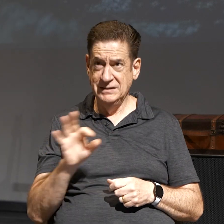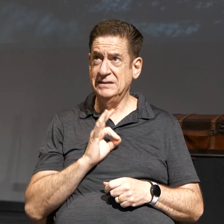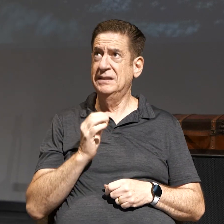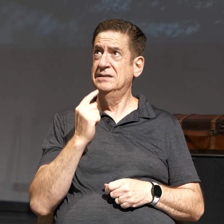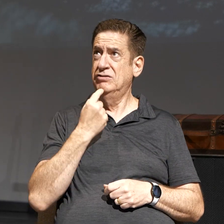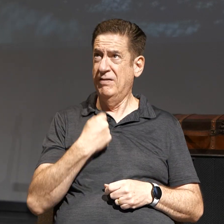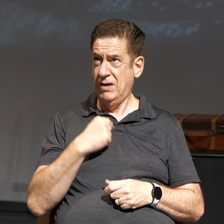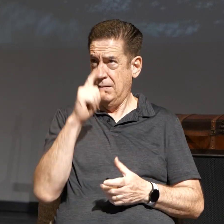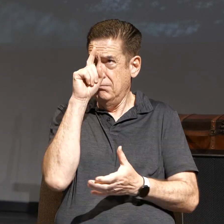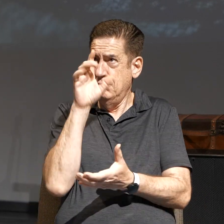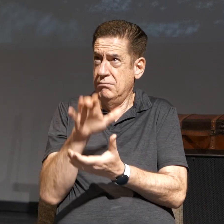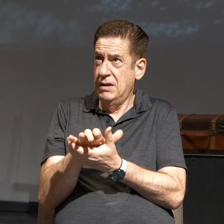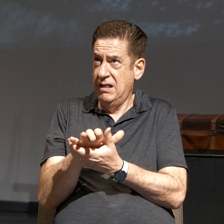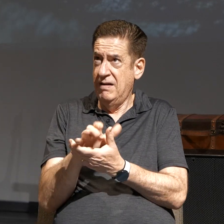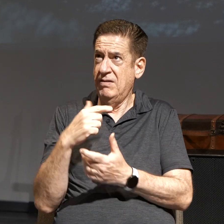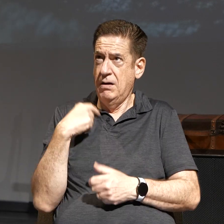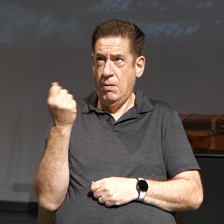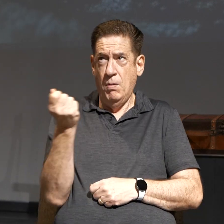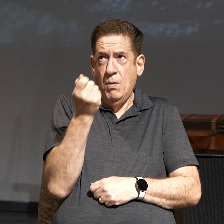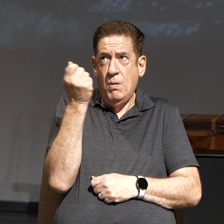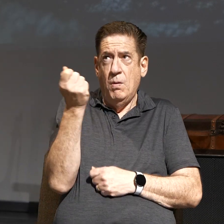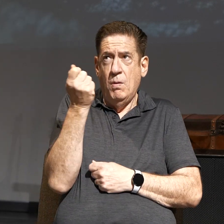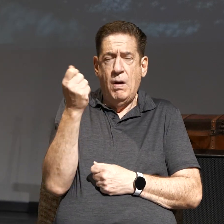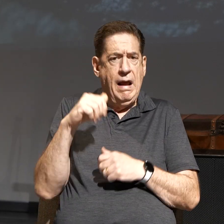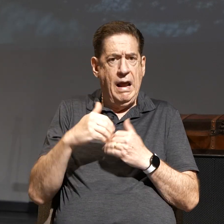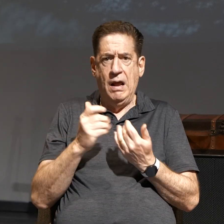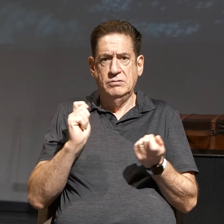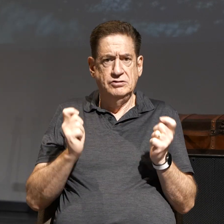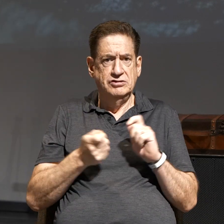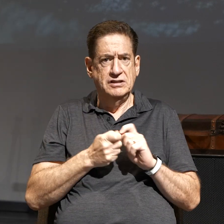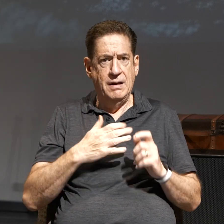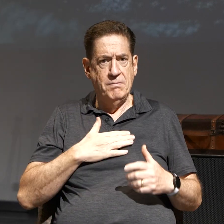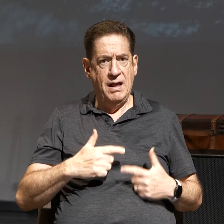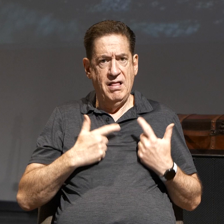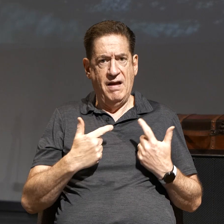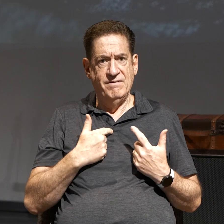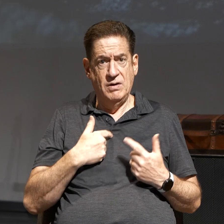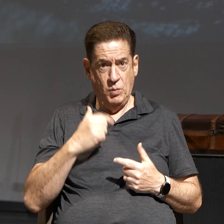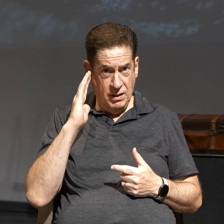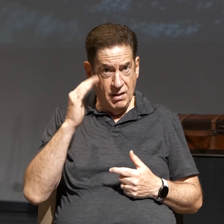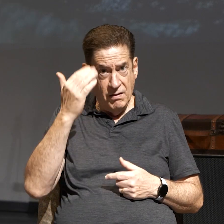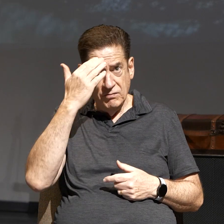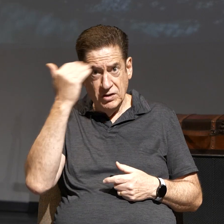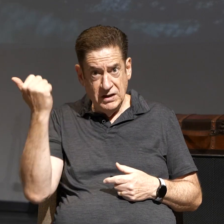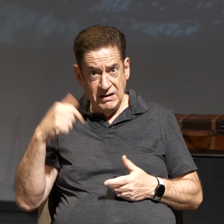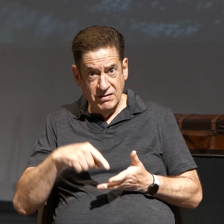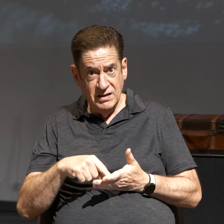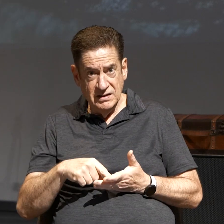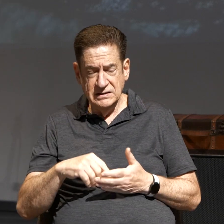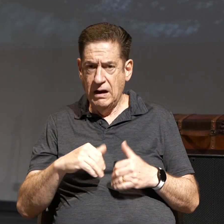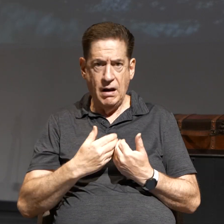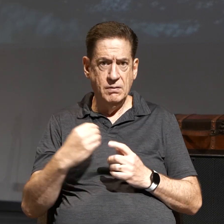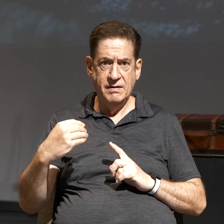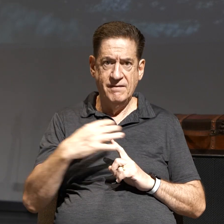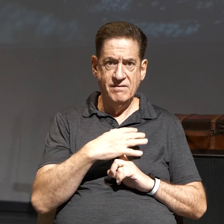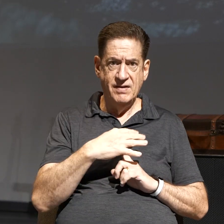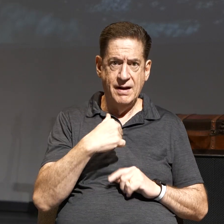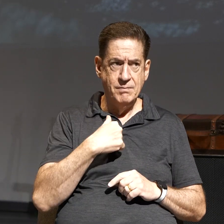this seriously? If I believed and held to this, how would that change my life? When I forget this, how does that affect me